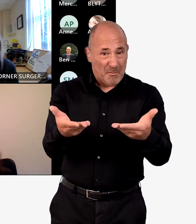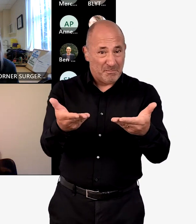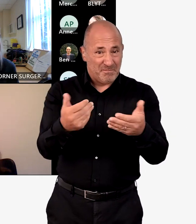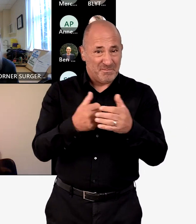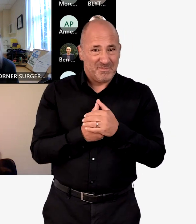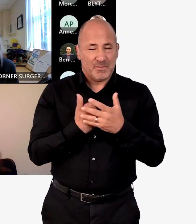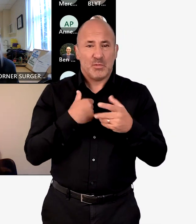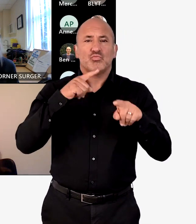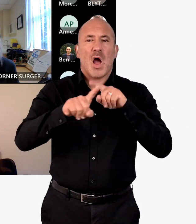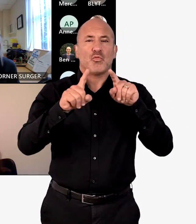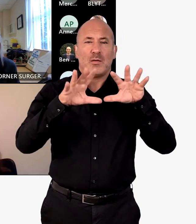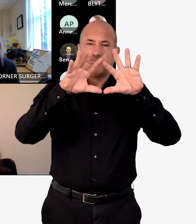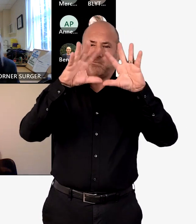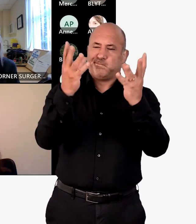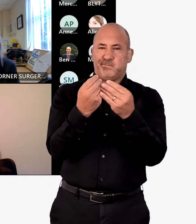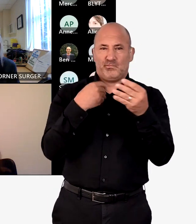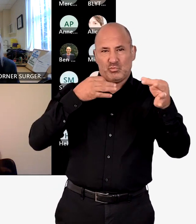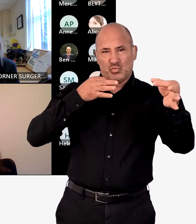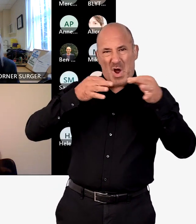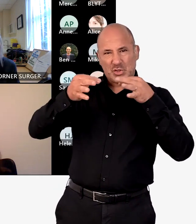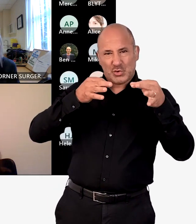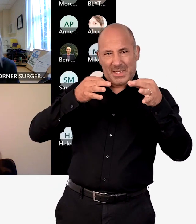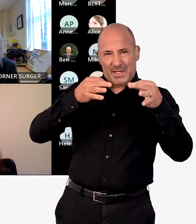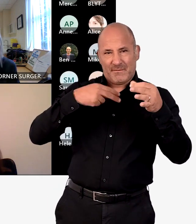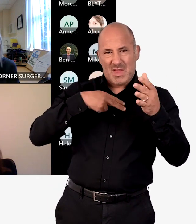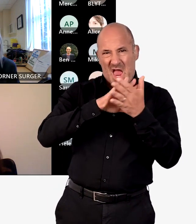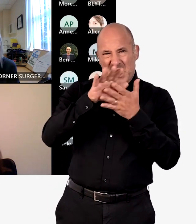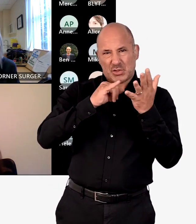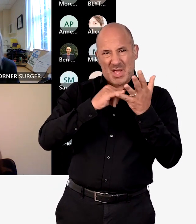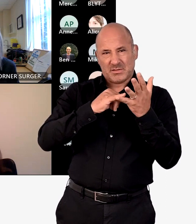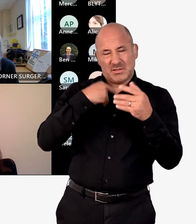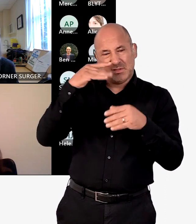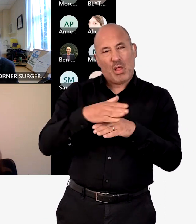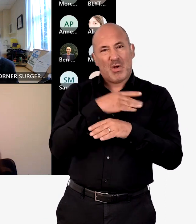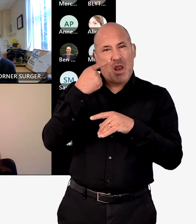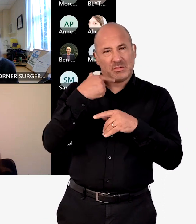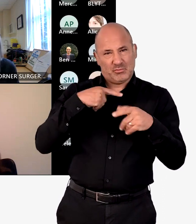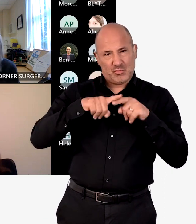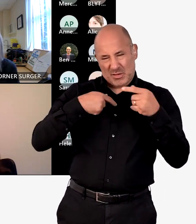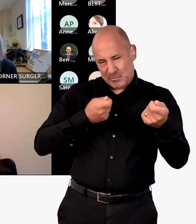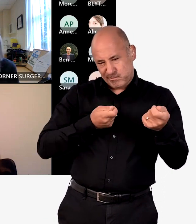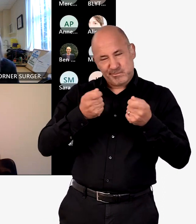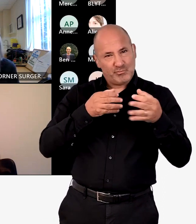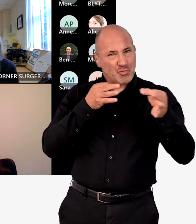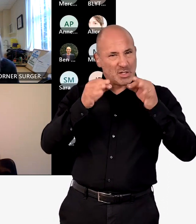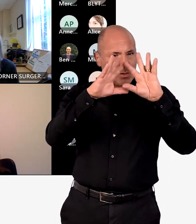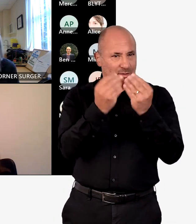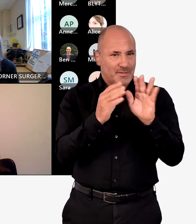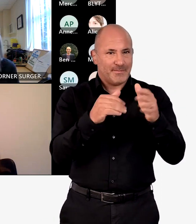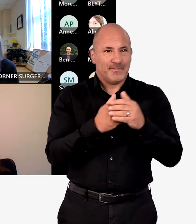stakeholders received the first phase of that. And what that tried to do was to outline the strategic context in which the NHS in South West London is